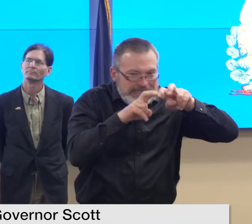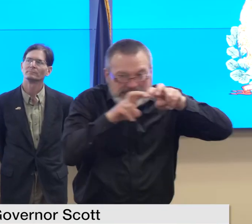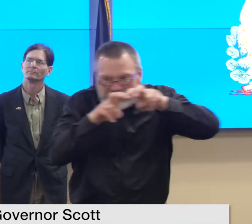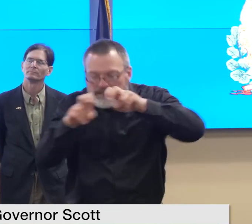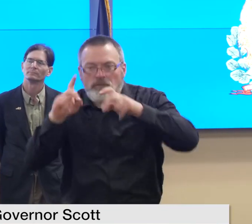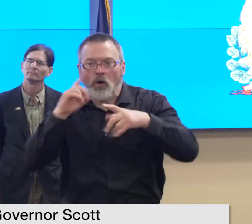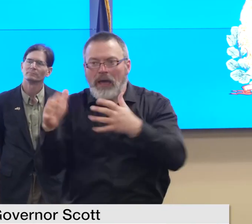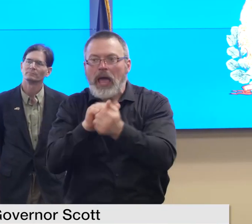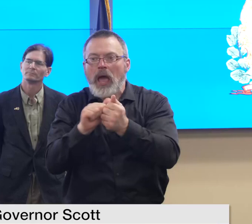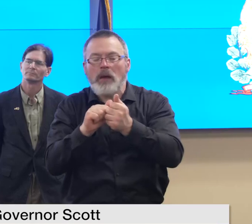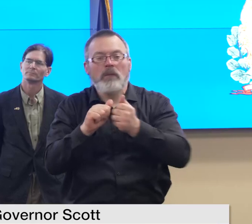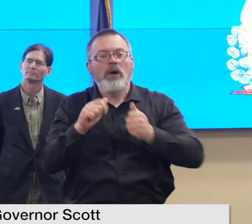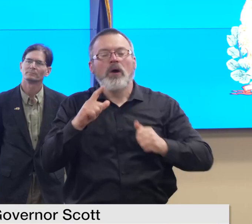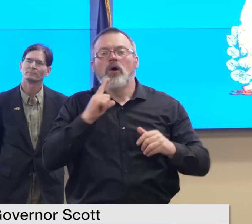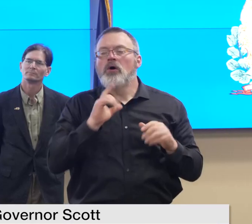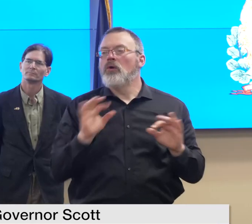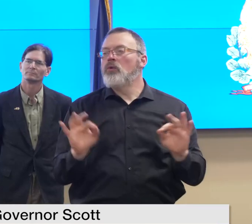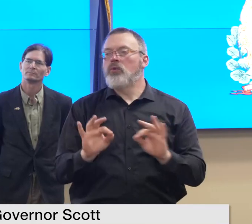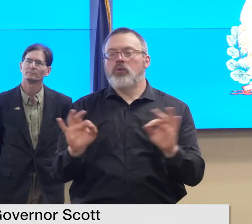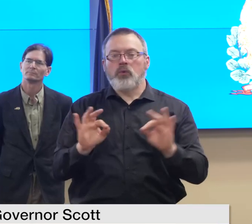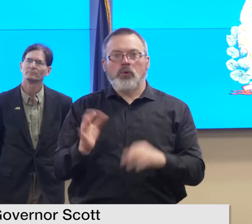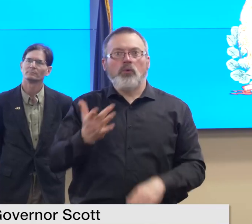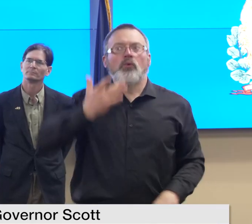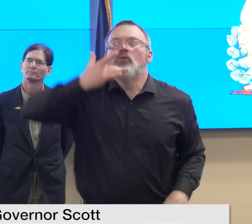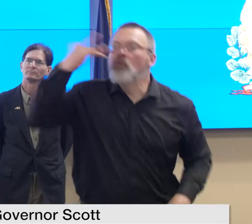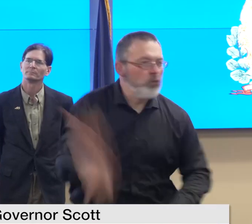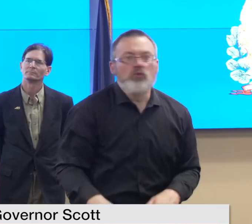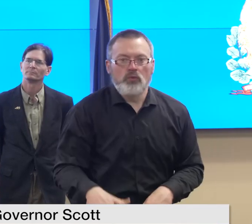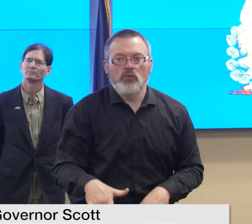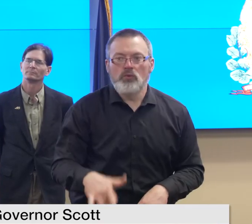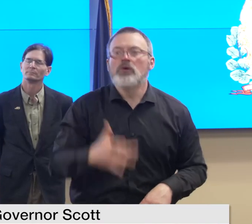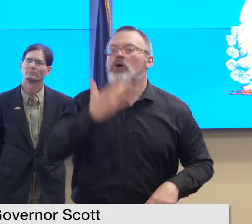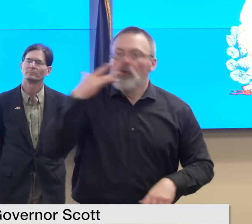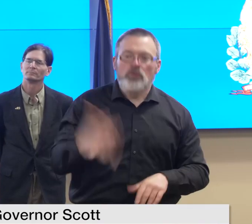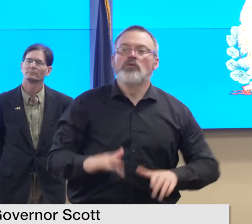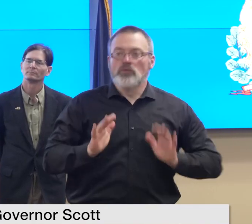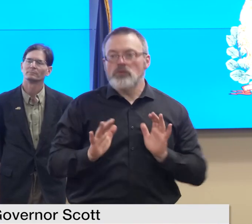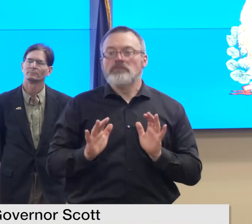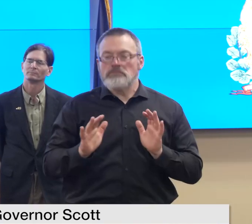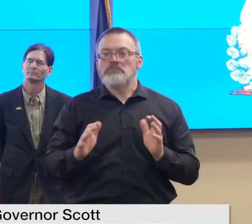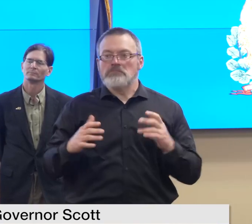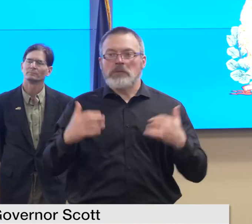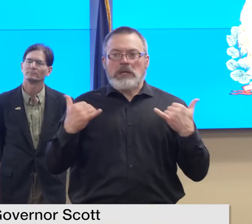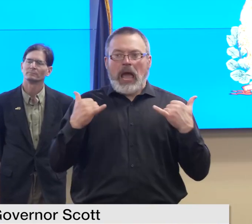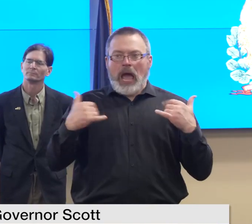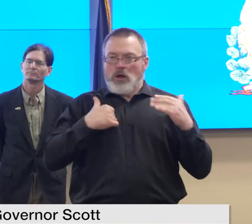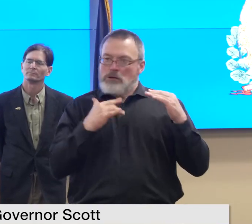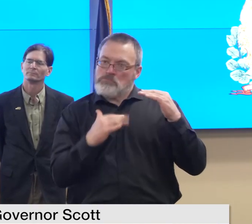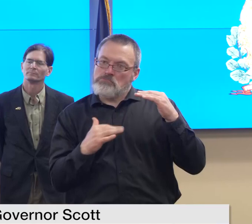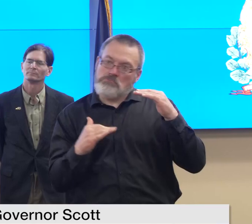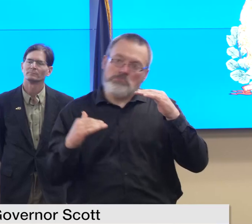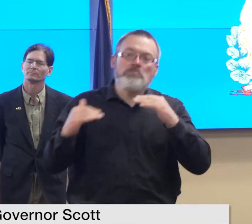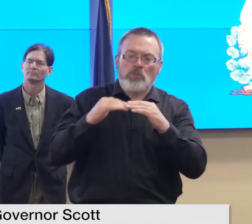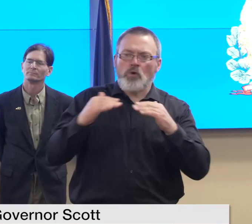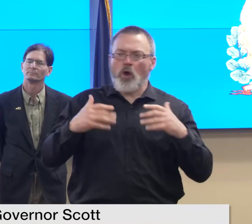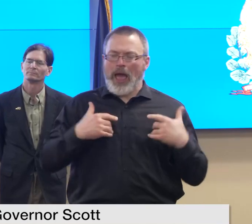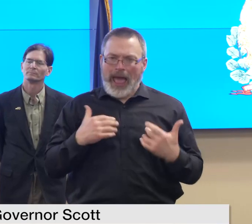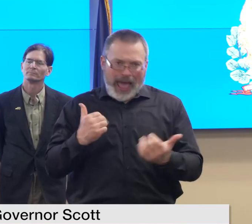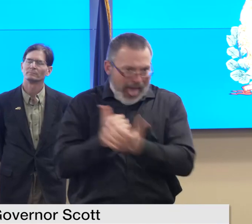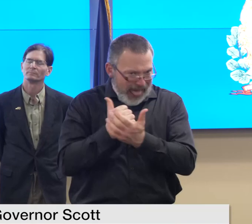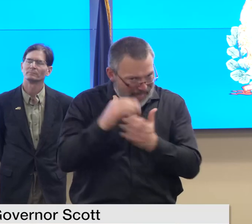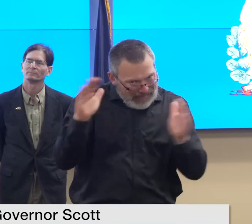as we continue forward in our recovery efforts we urge vermonters to continue to seek assistance from the agency